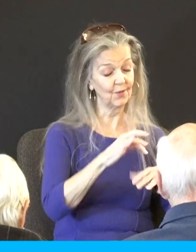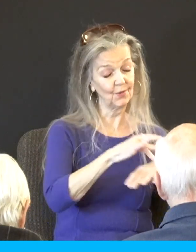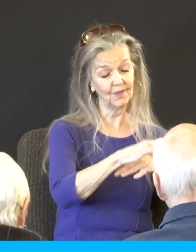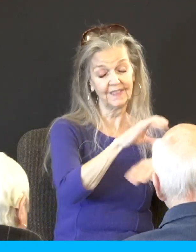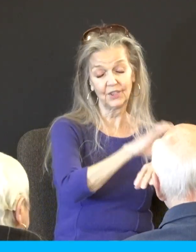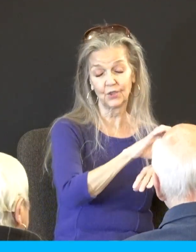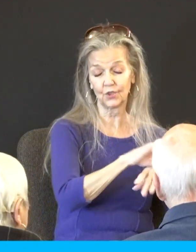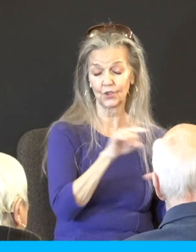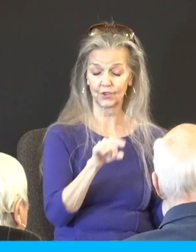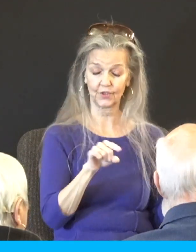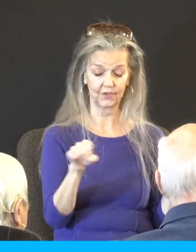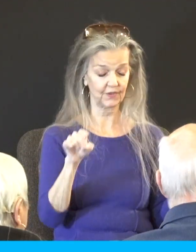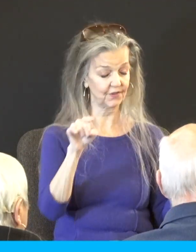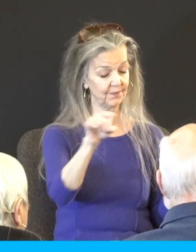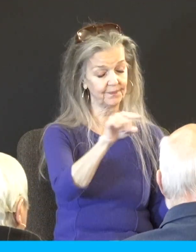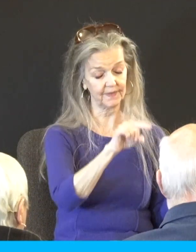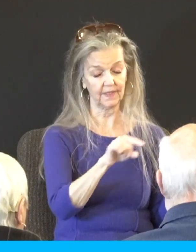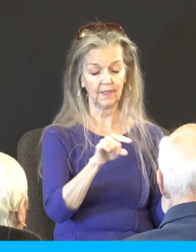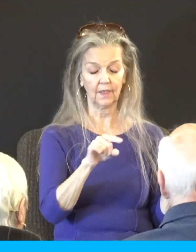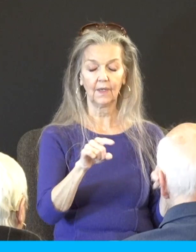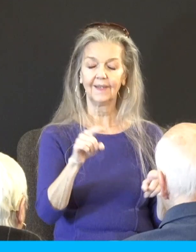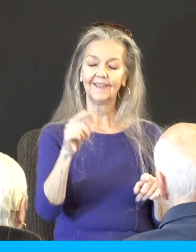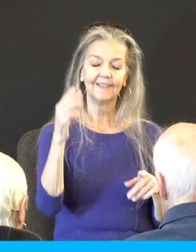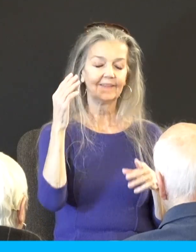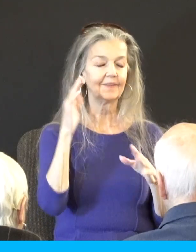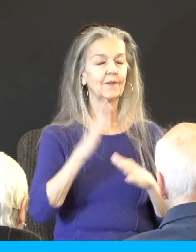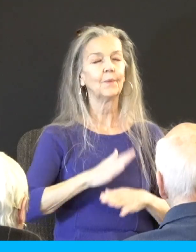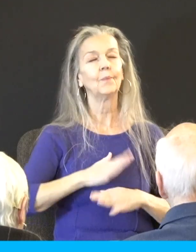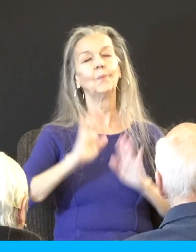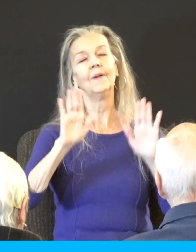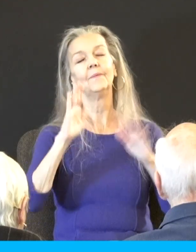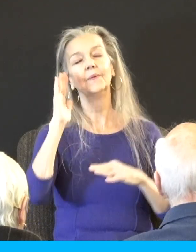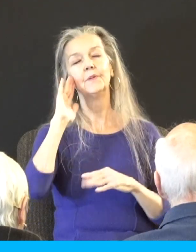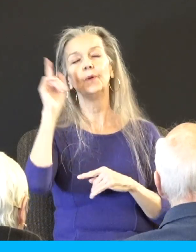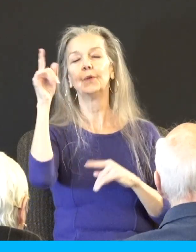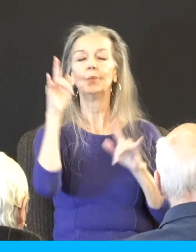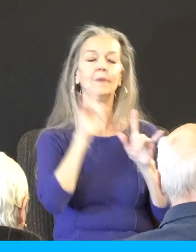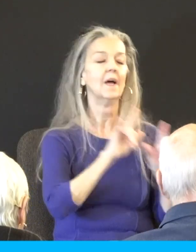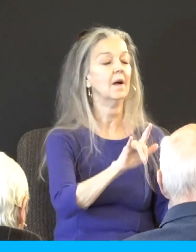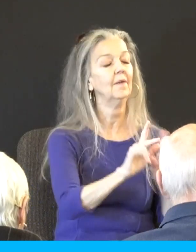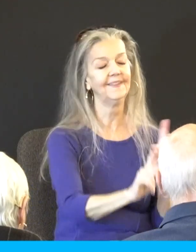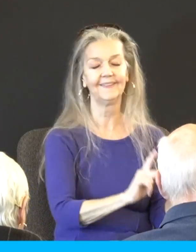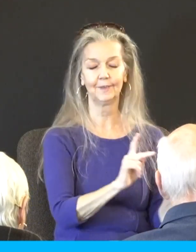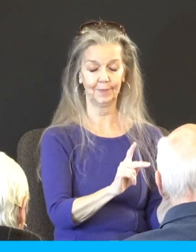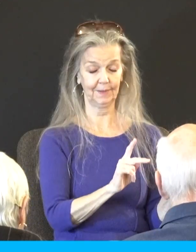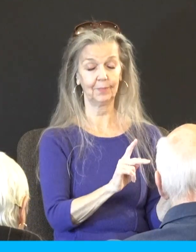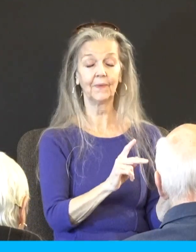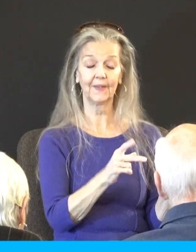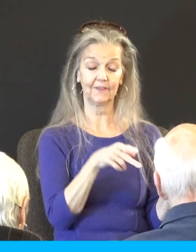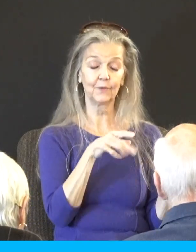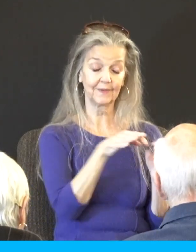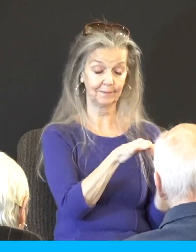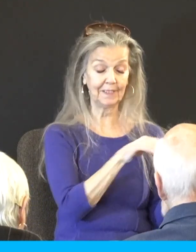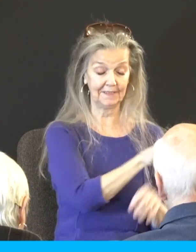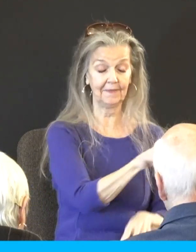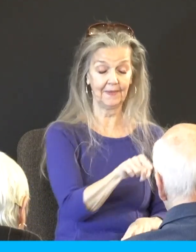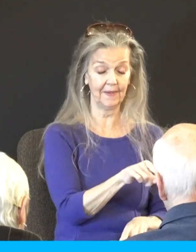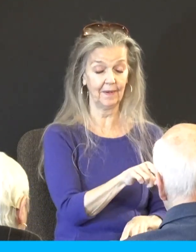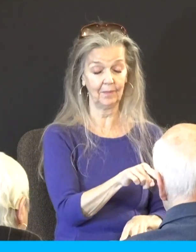joy it is to know, Lord, you love these people. And there are things you mentioned to them you didn't mention to other churches who did not appear to have the same